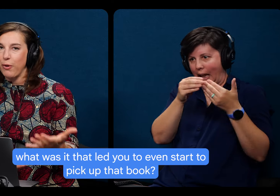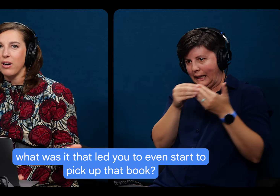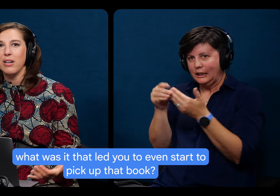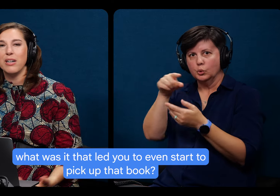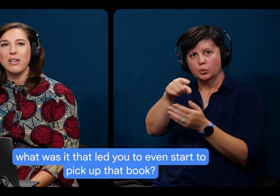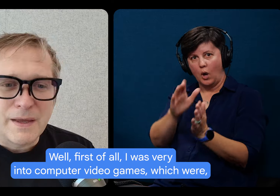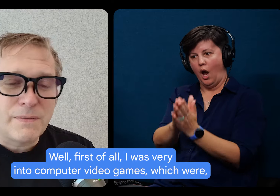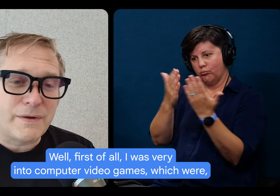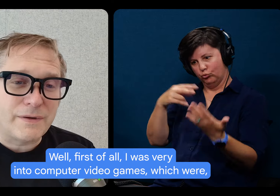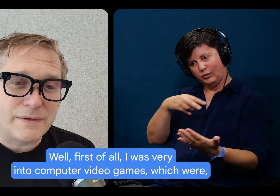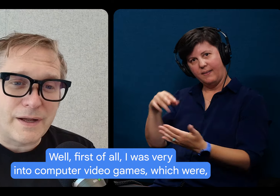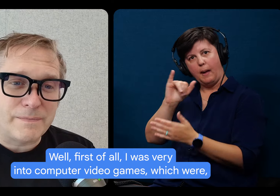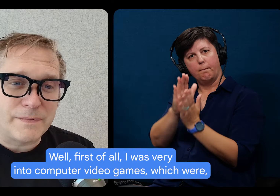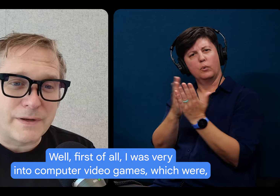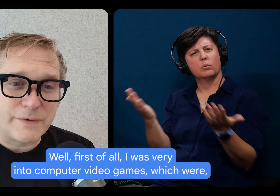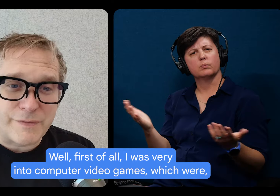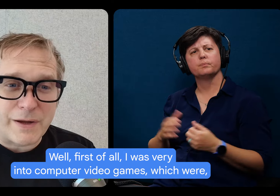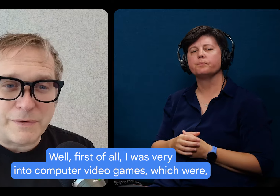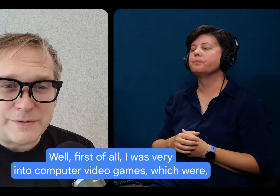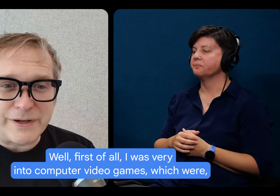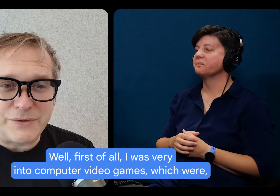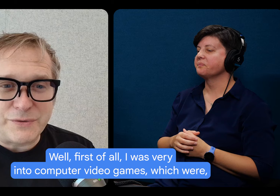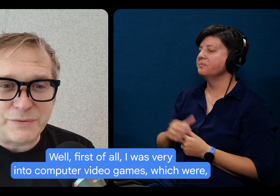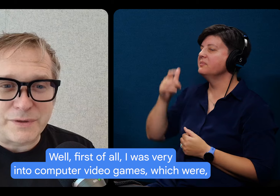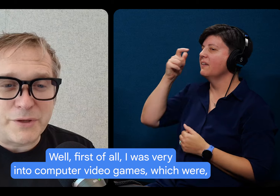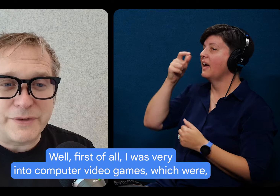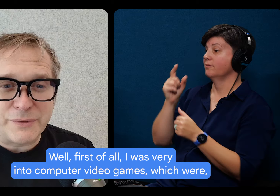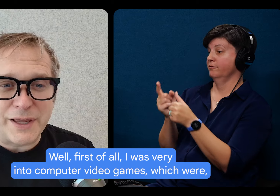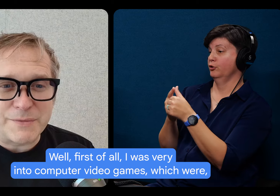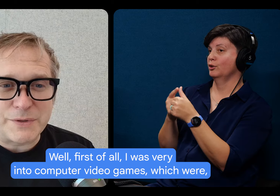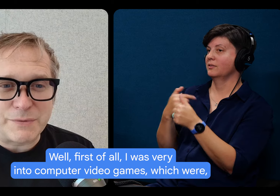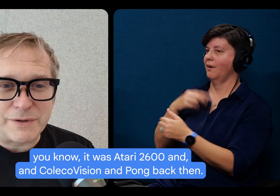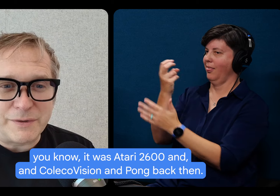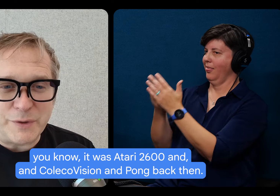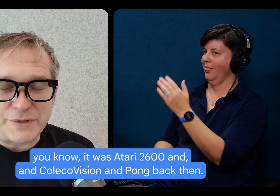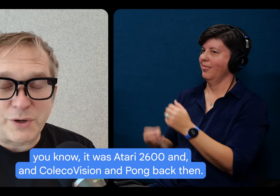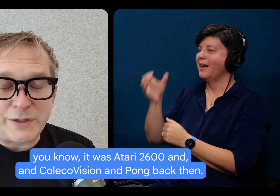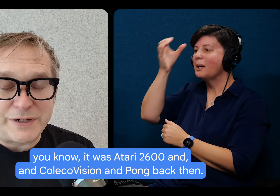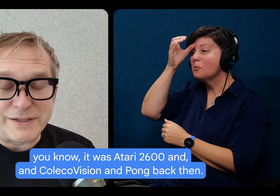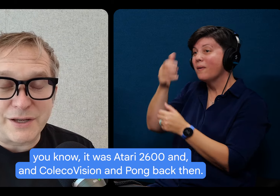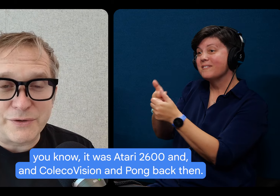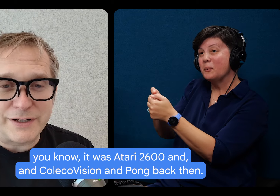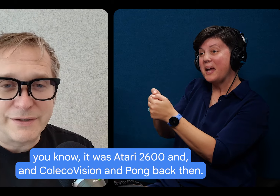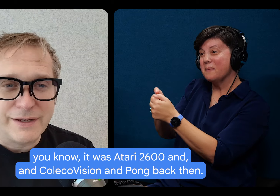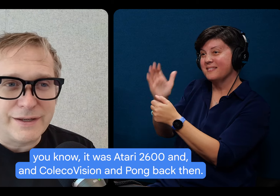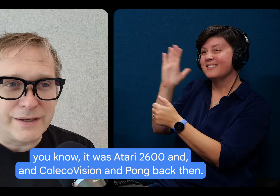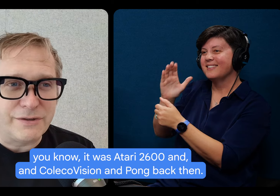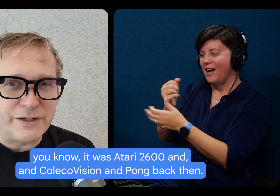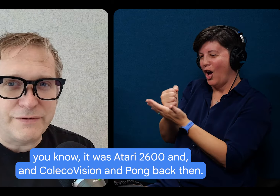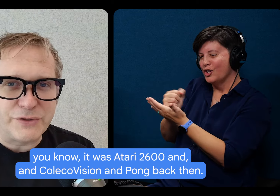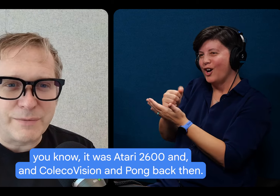up that book? Well, first of I was very into computer video games, which were—you know, was Atari 2600 and